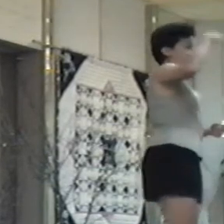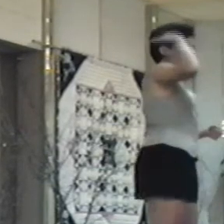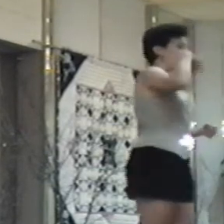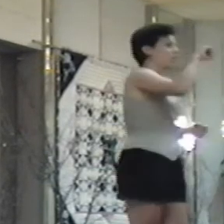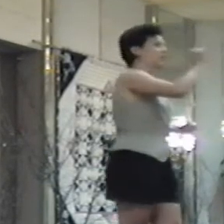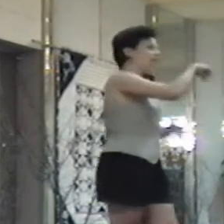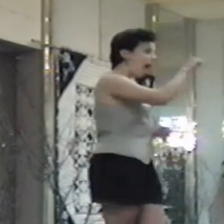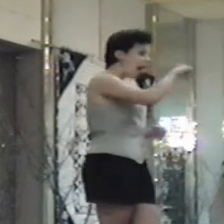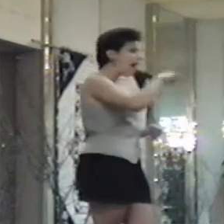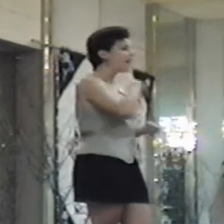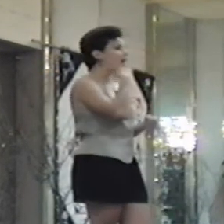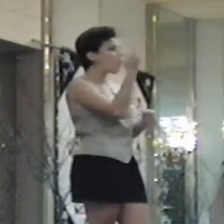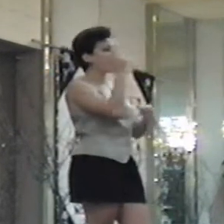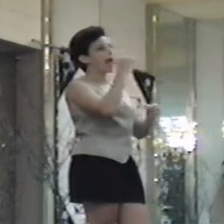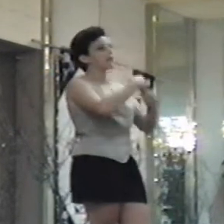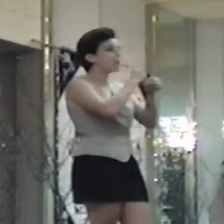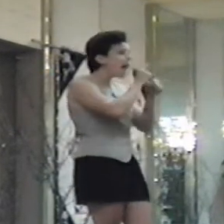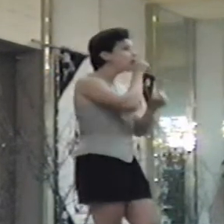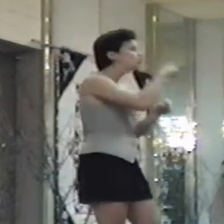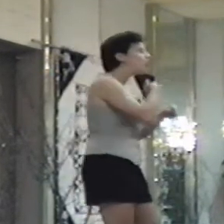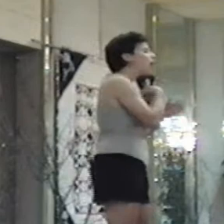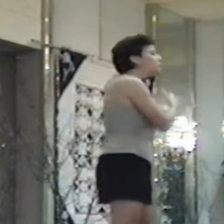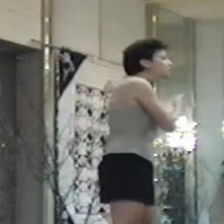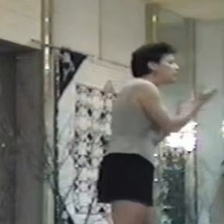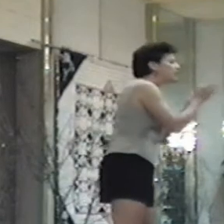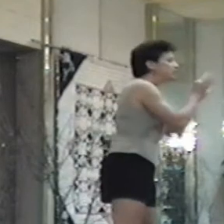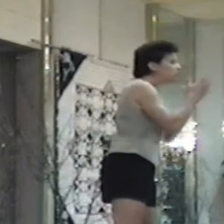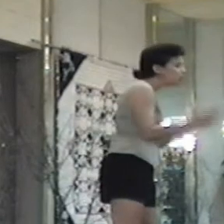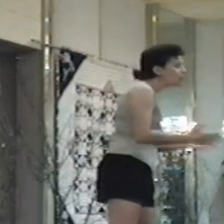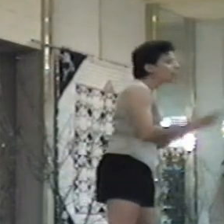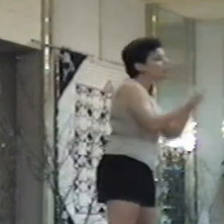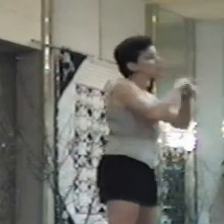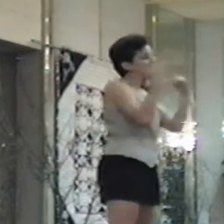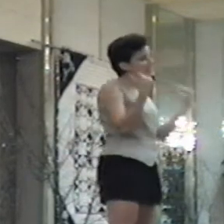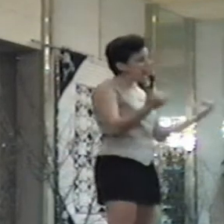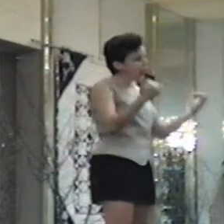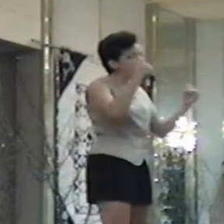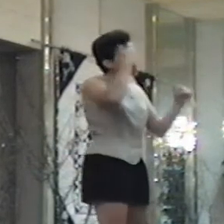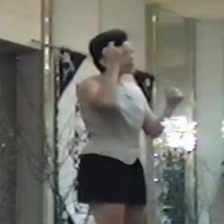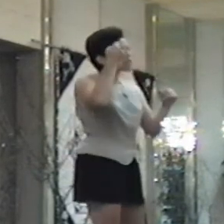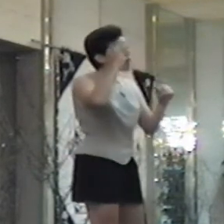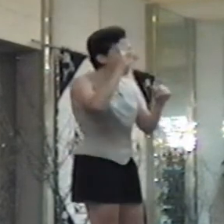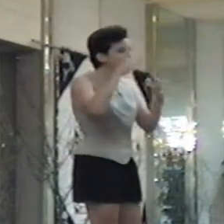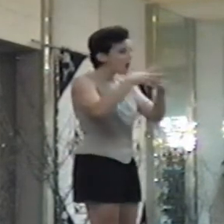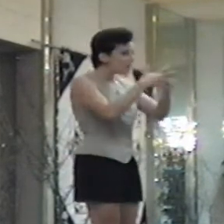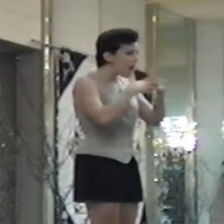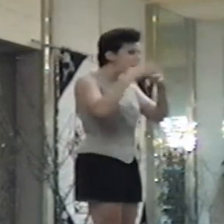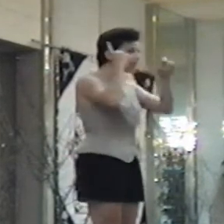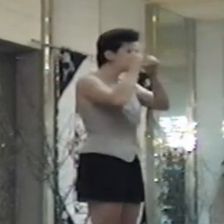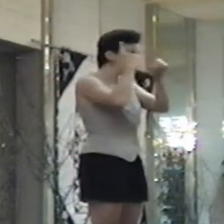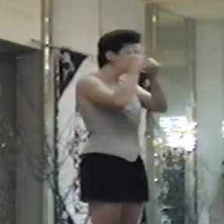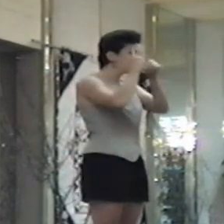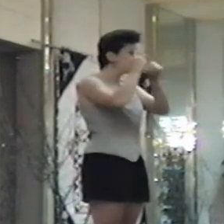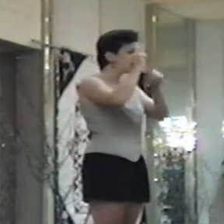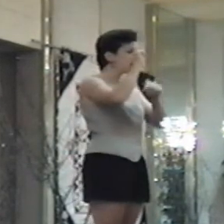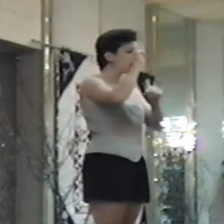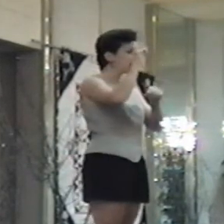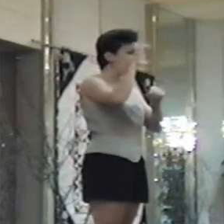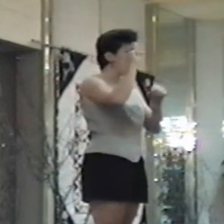Well, now in the past, yes, I always had to make sure that I brought an interpreter, but now because of the American